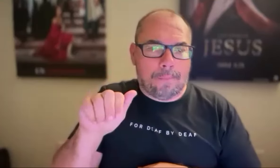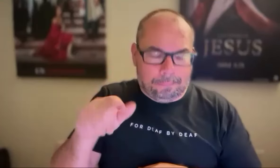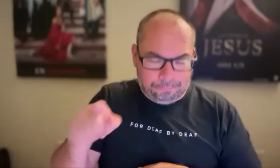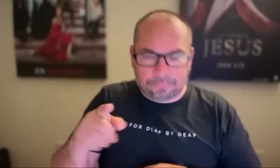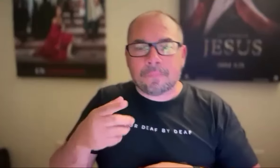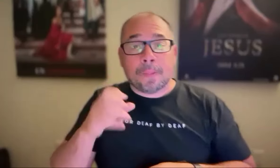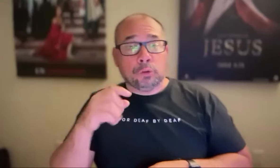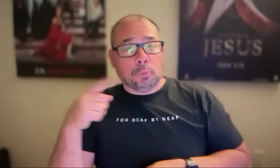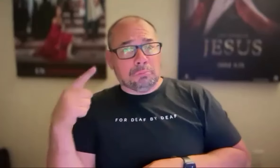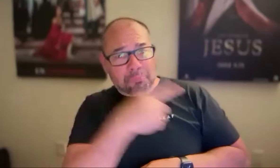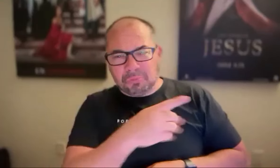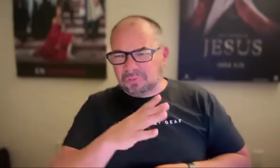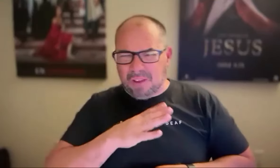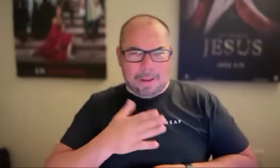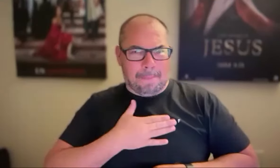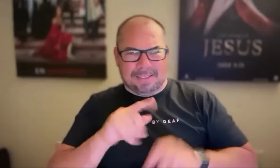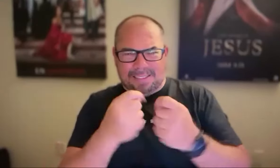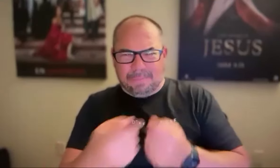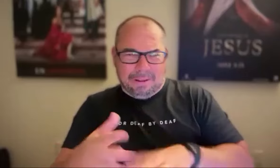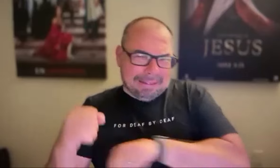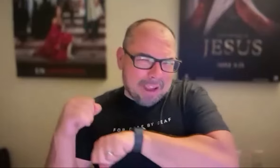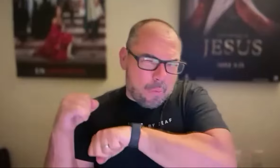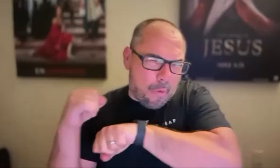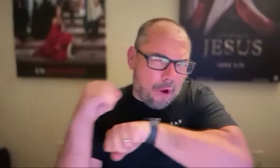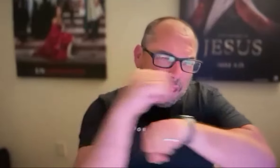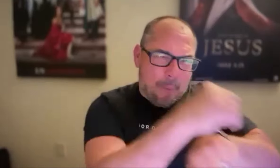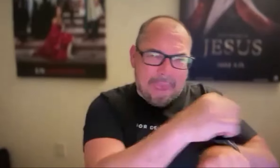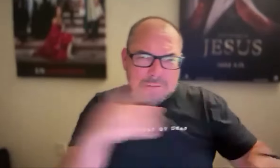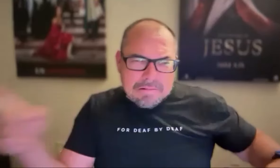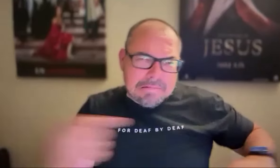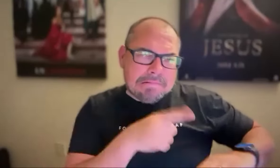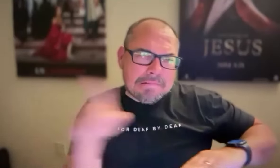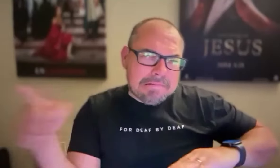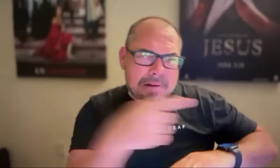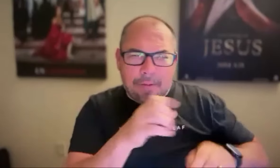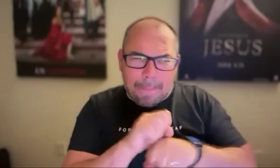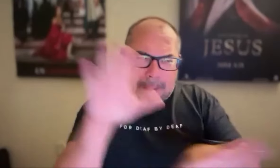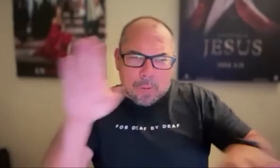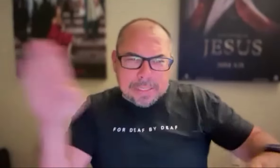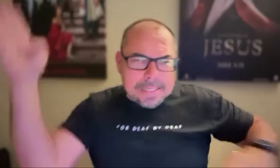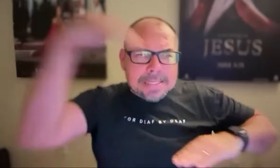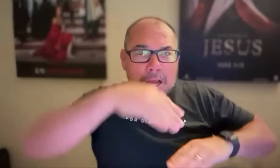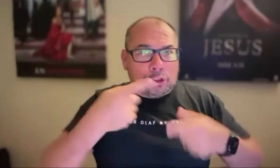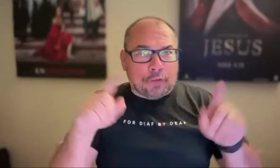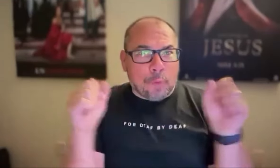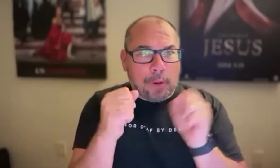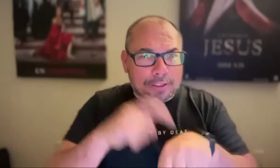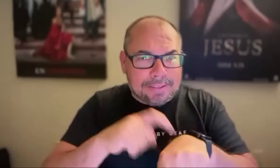member drove over there through the mountain during the wintertime to get the boat and bring it back over here to